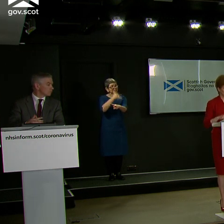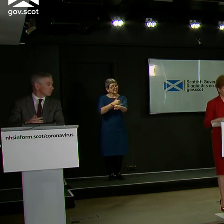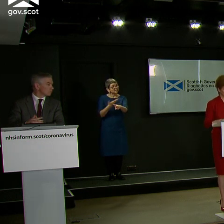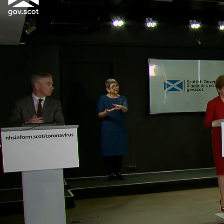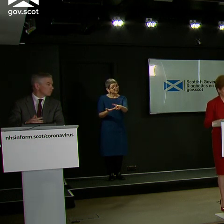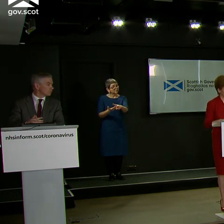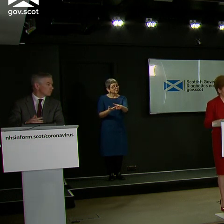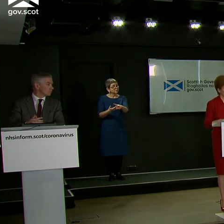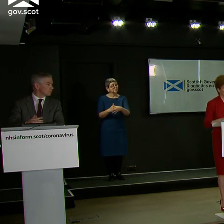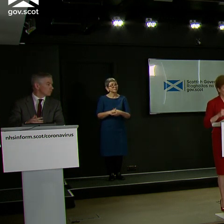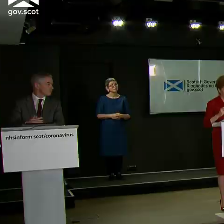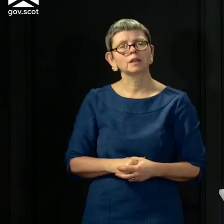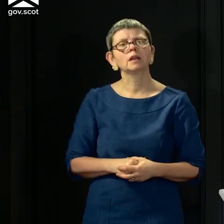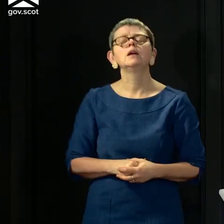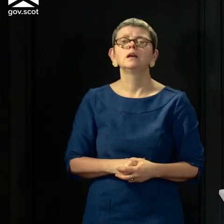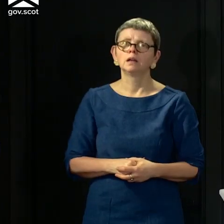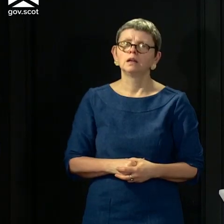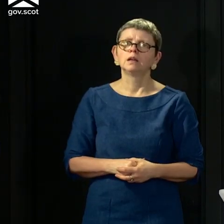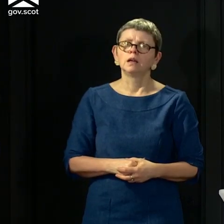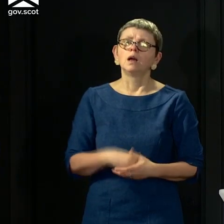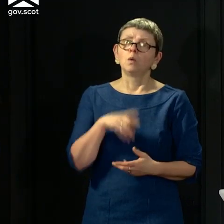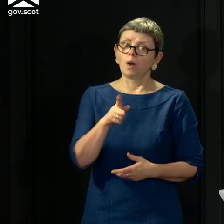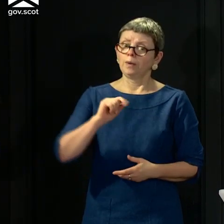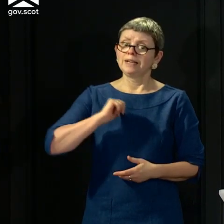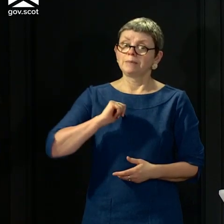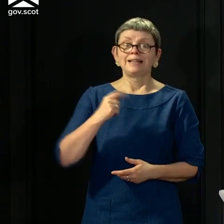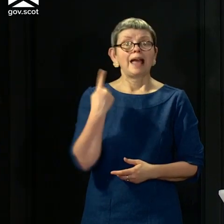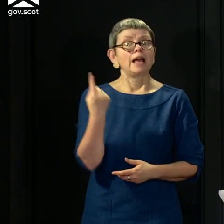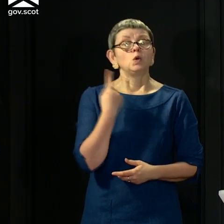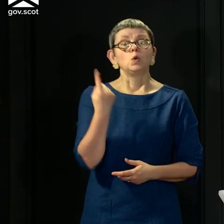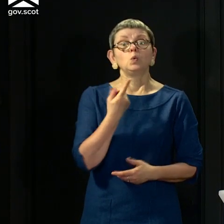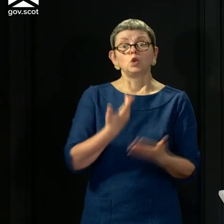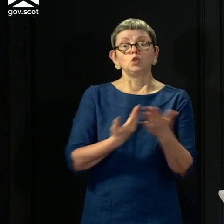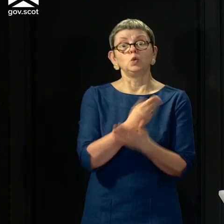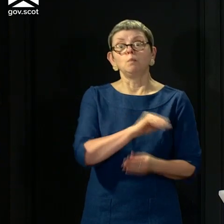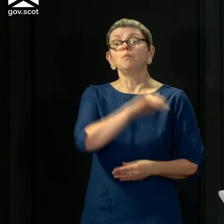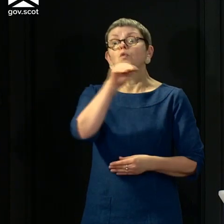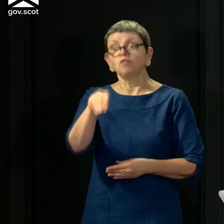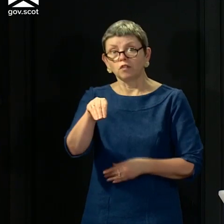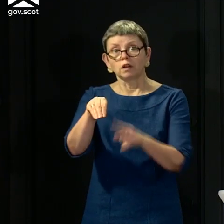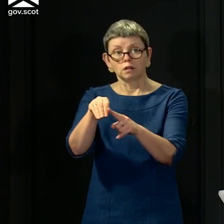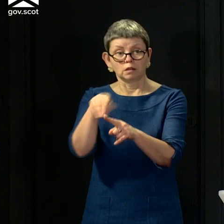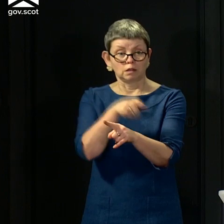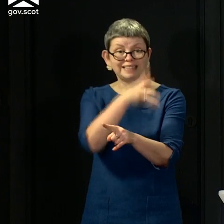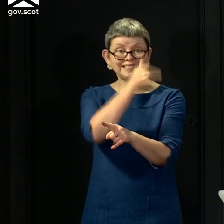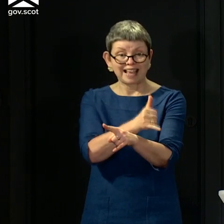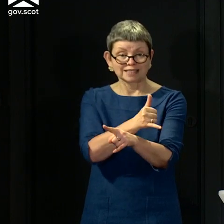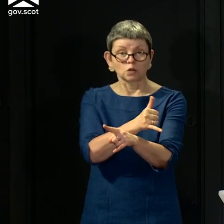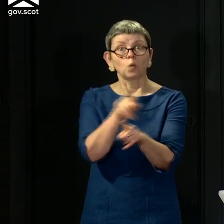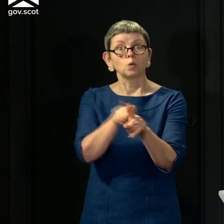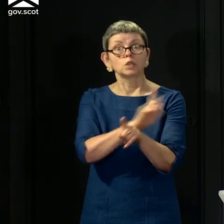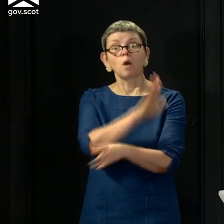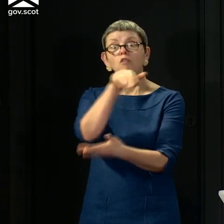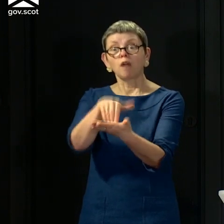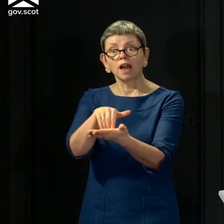who tests positive does come in? We're already expecting new admissions to care homes to be tested, but also isolated when they go into care homes,